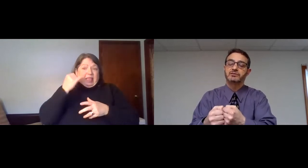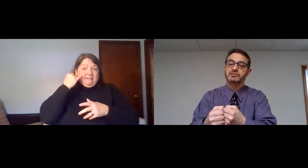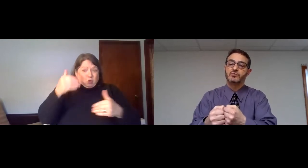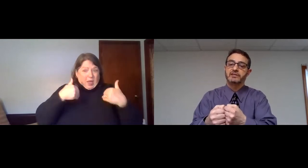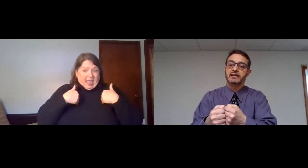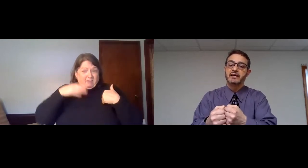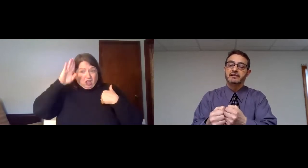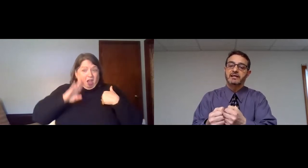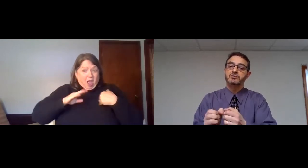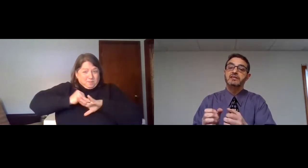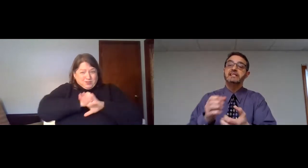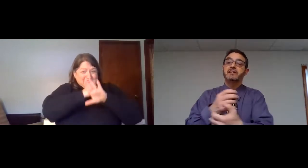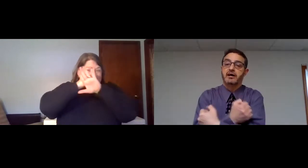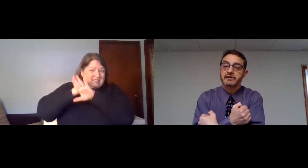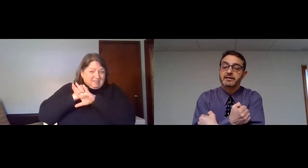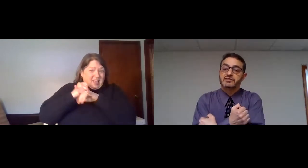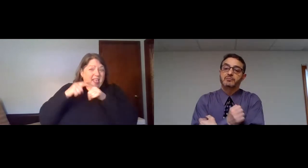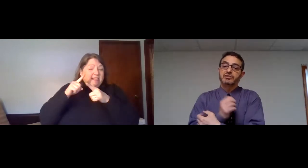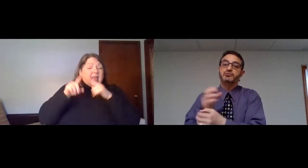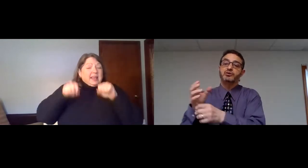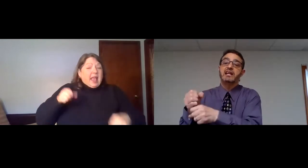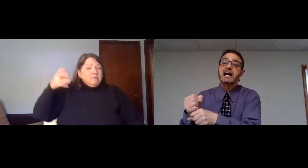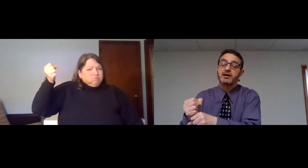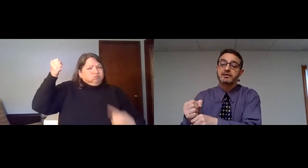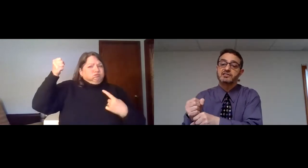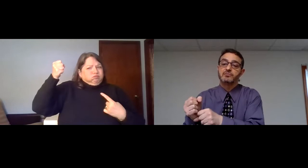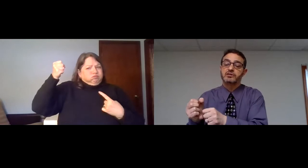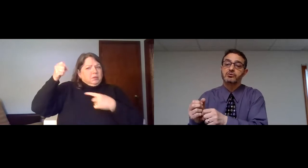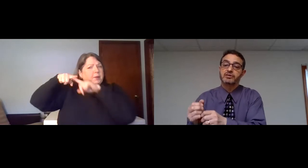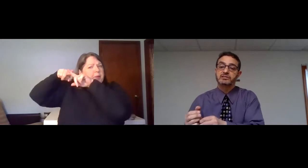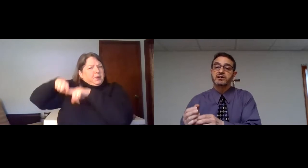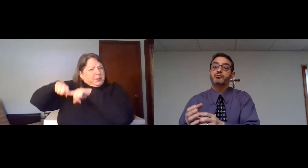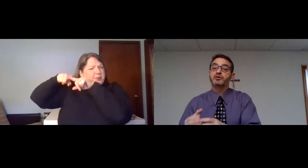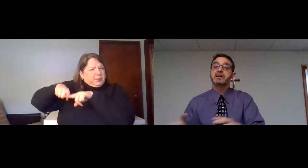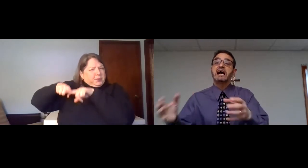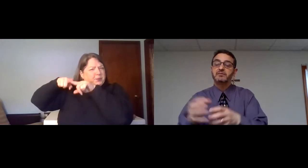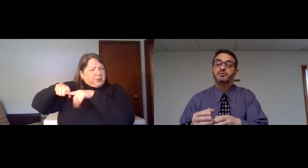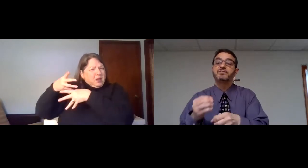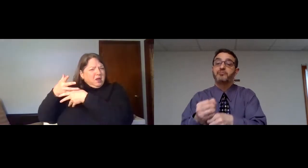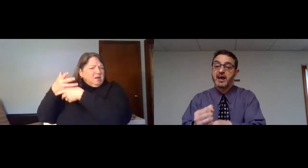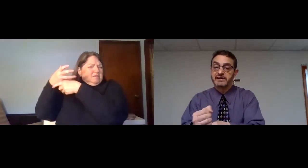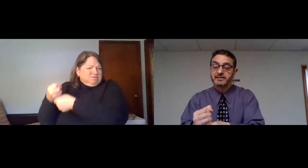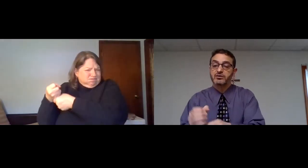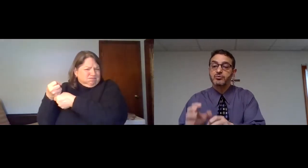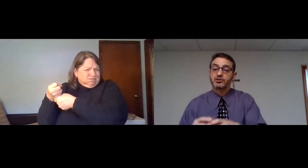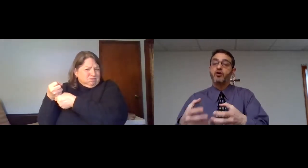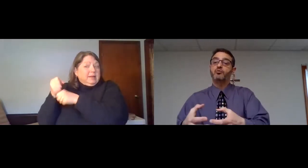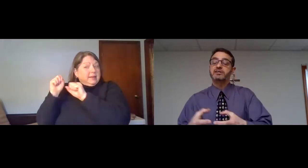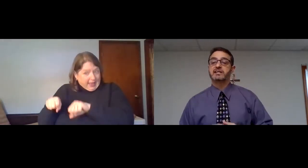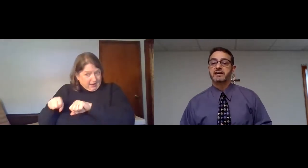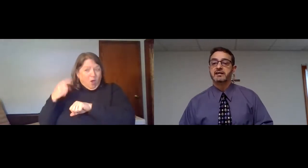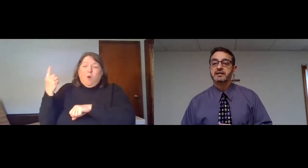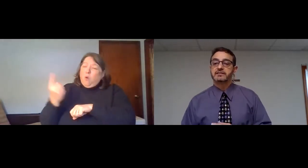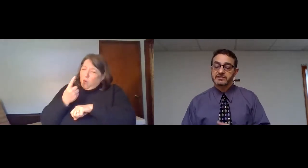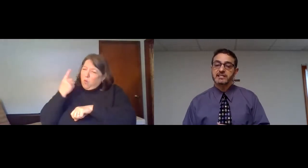hold on to, someone that you lean on, someone you rely on, someone who is a reliable friend, who is